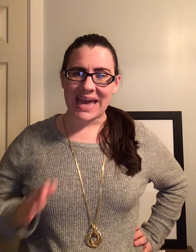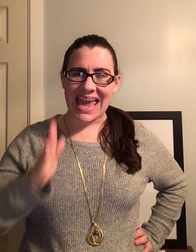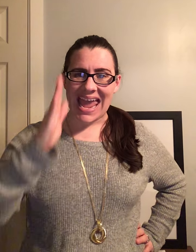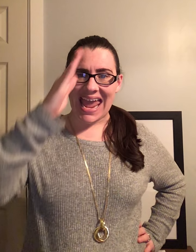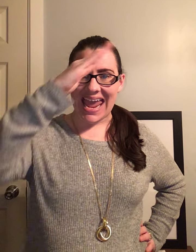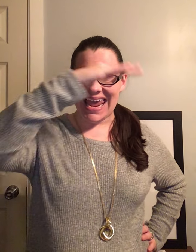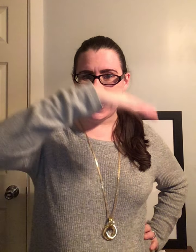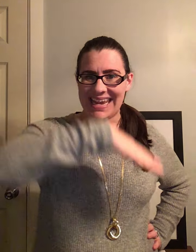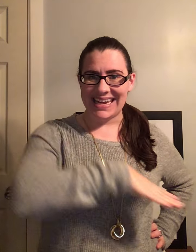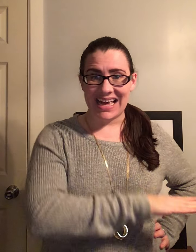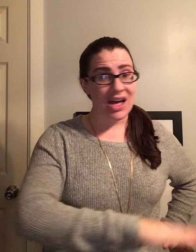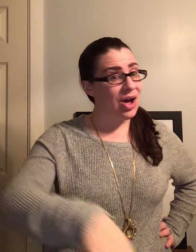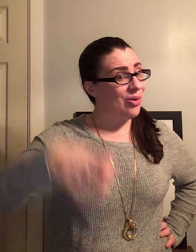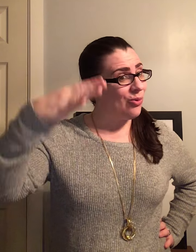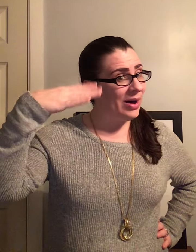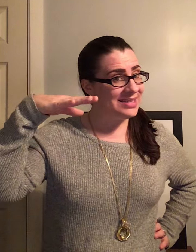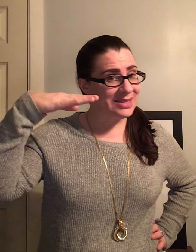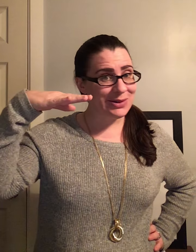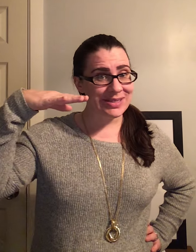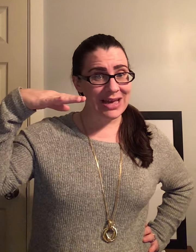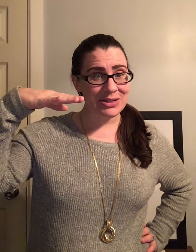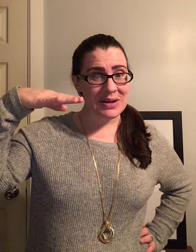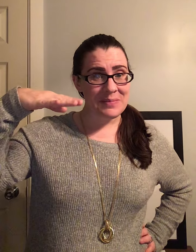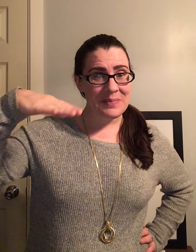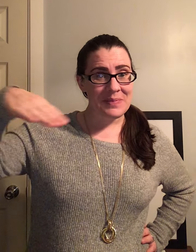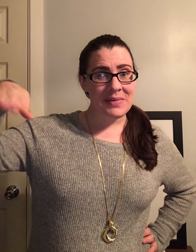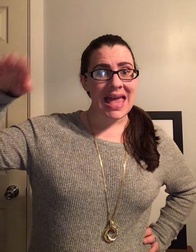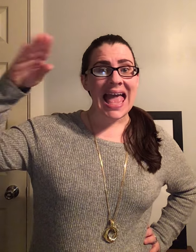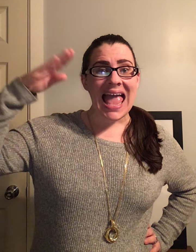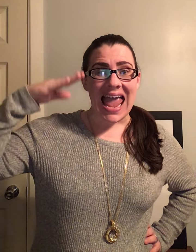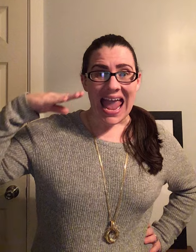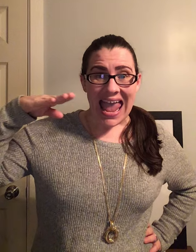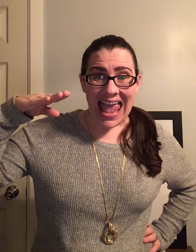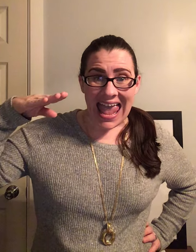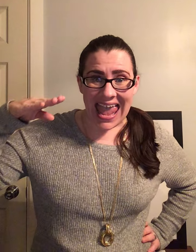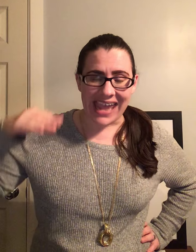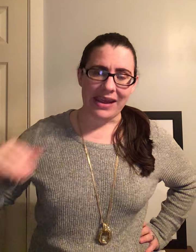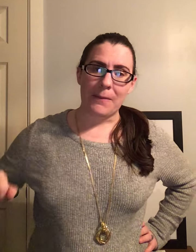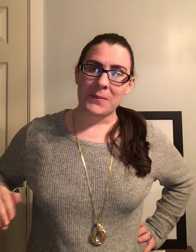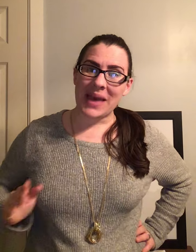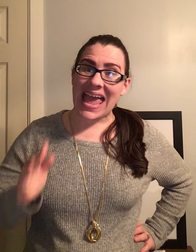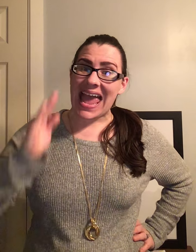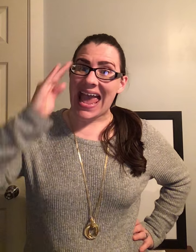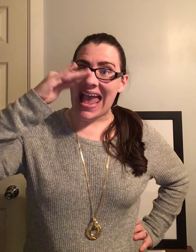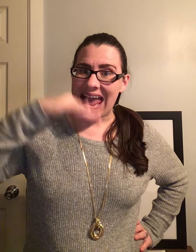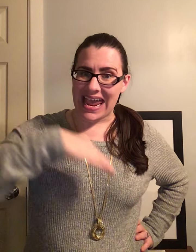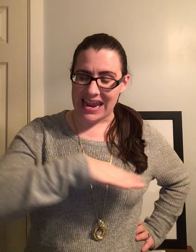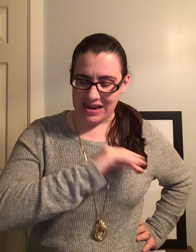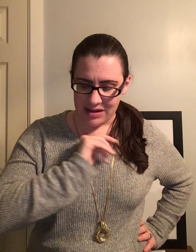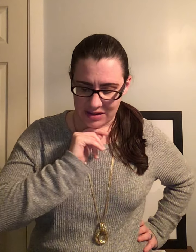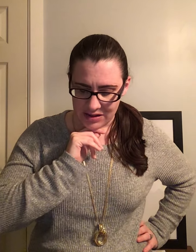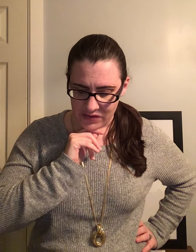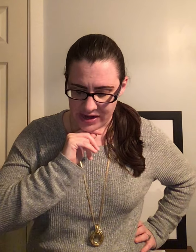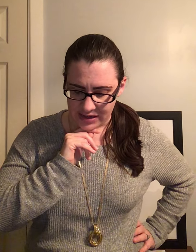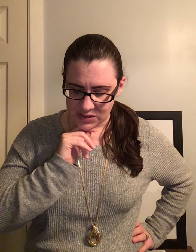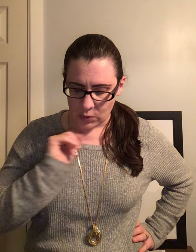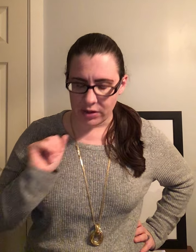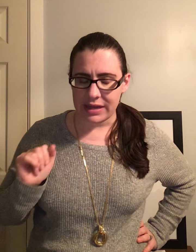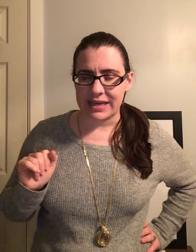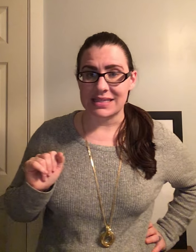Mane. What's the middle sound? A. Mane. The next word is